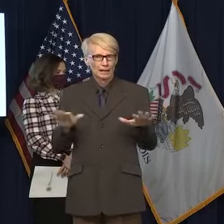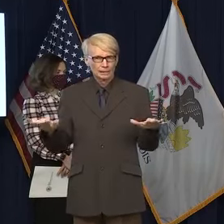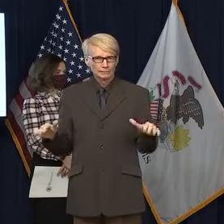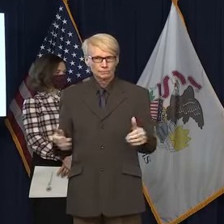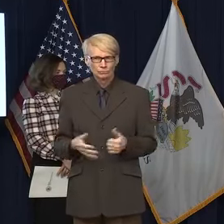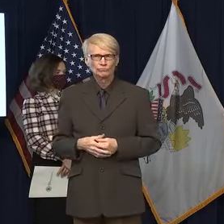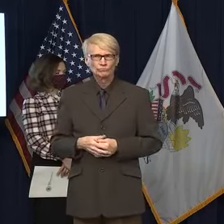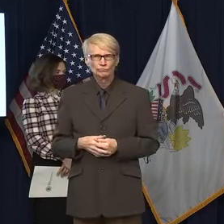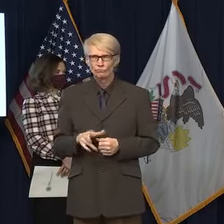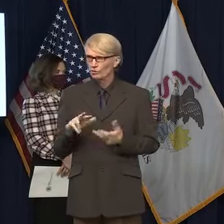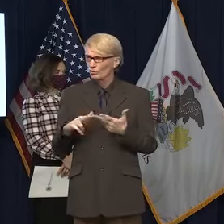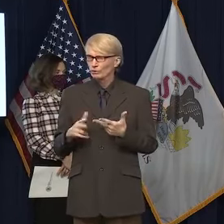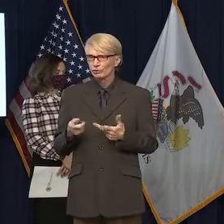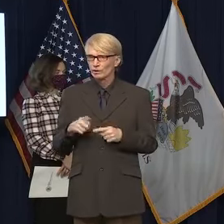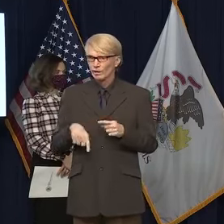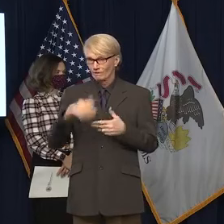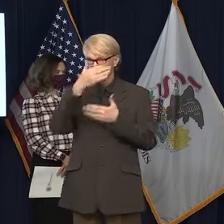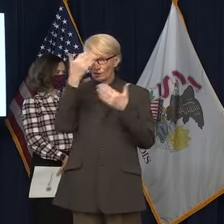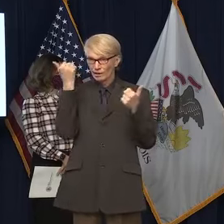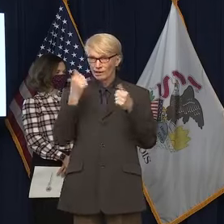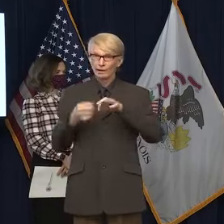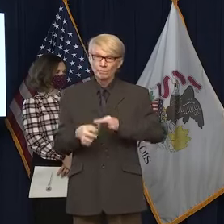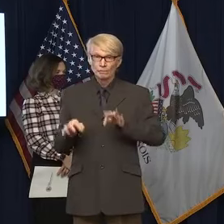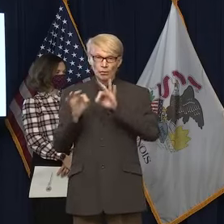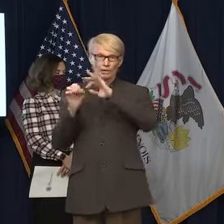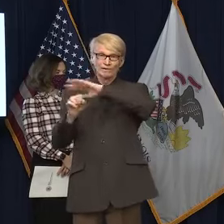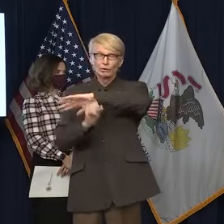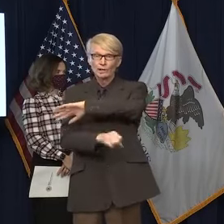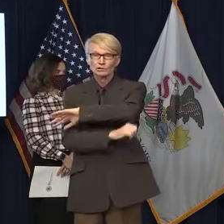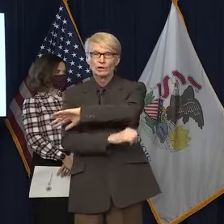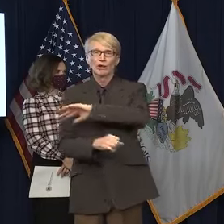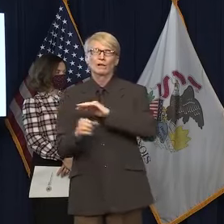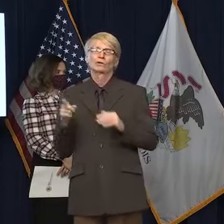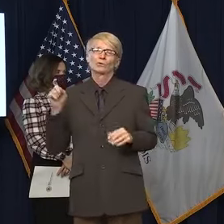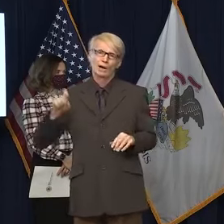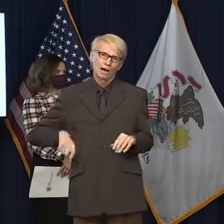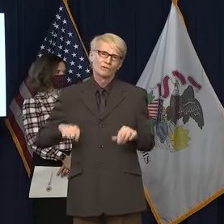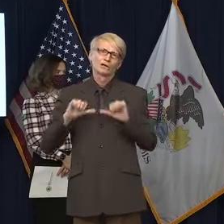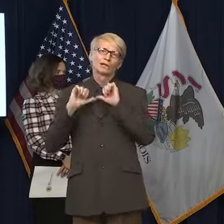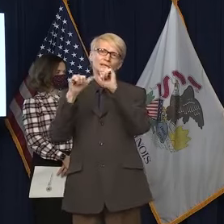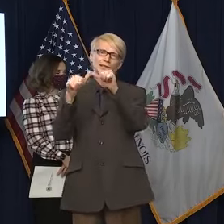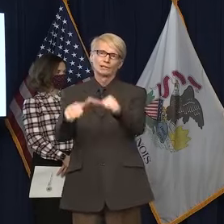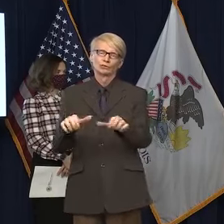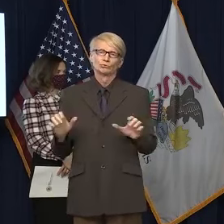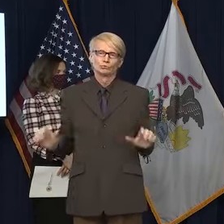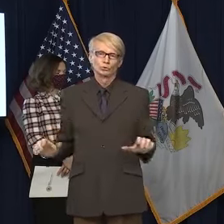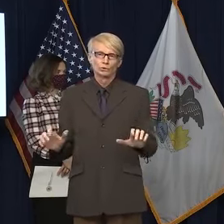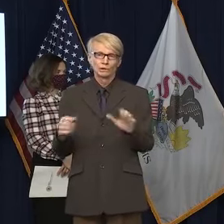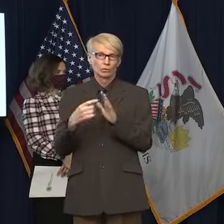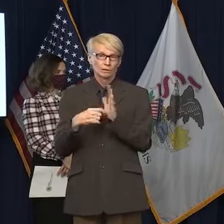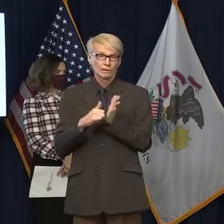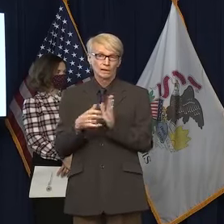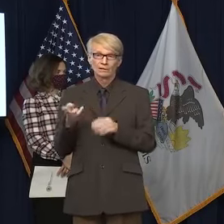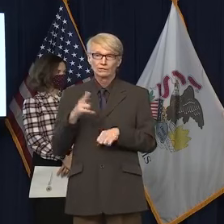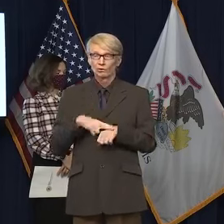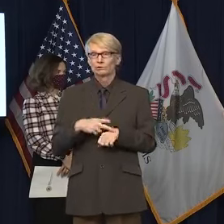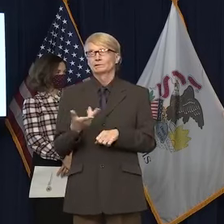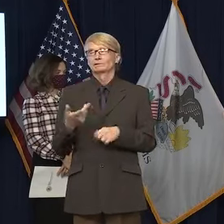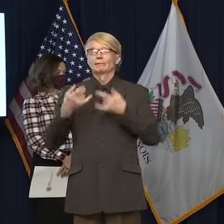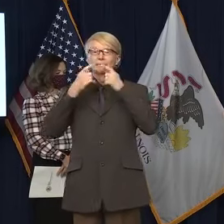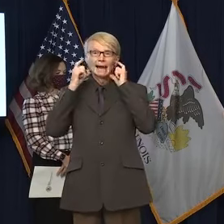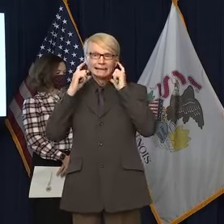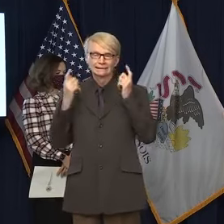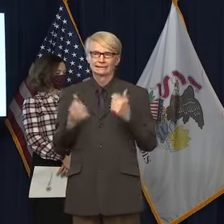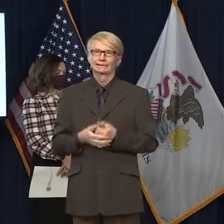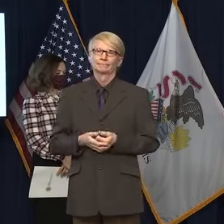cannot forget the important foundational things that we have to continue doing, and that of course includes wearing our masks,